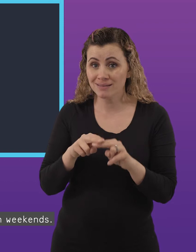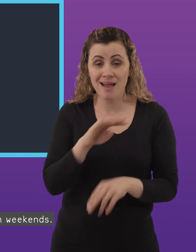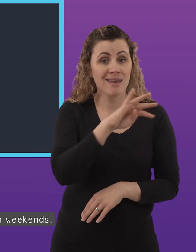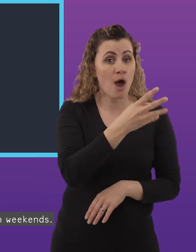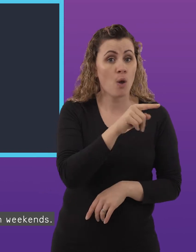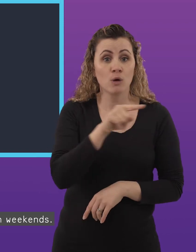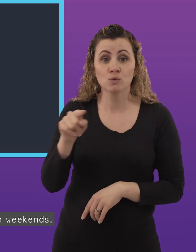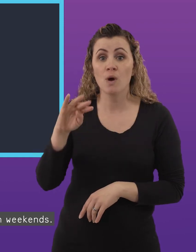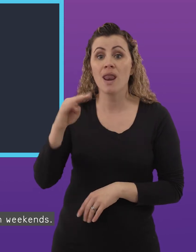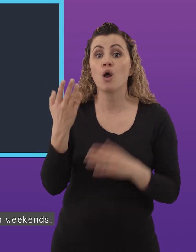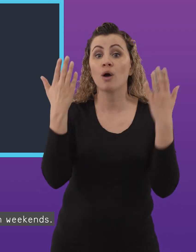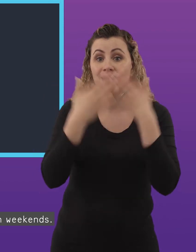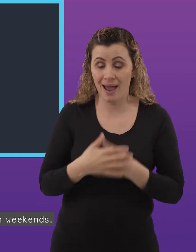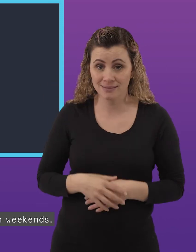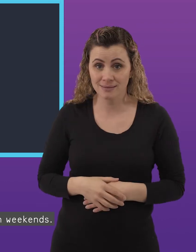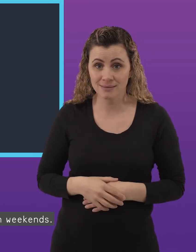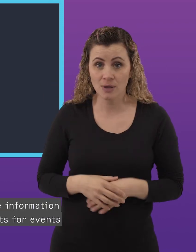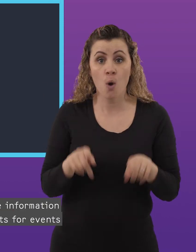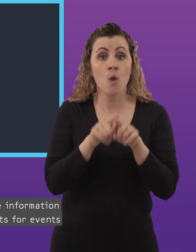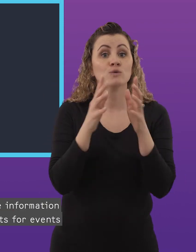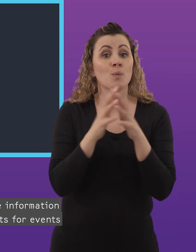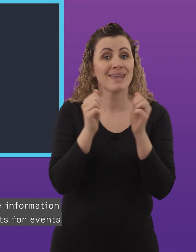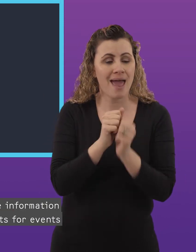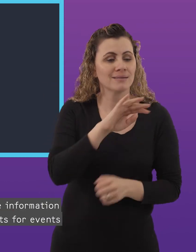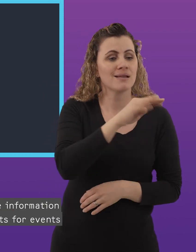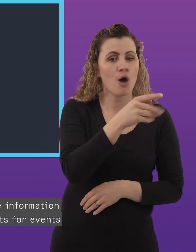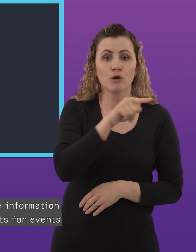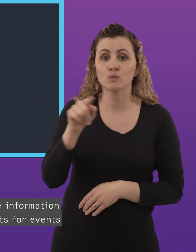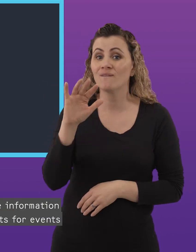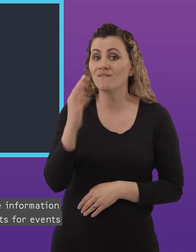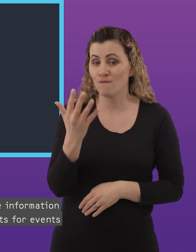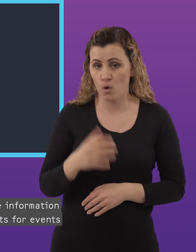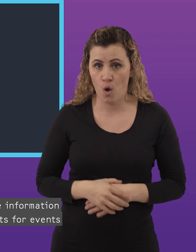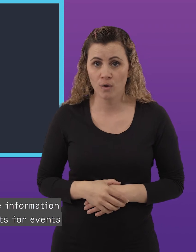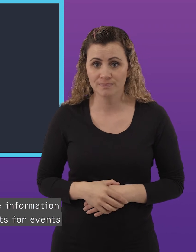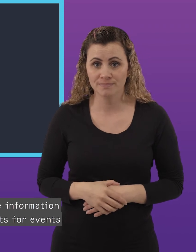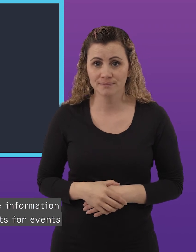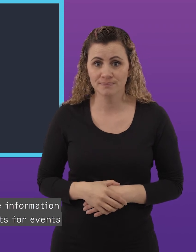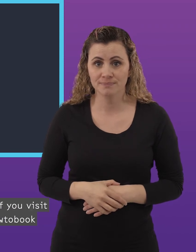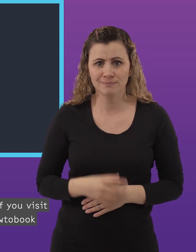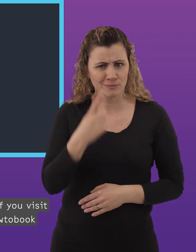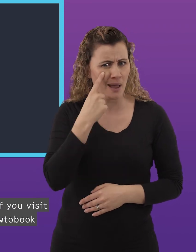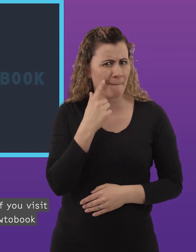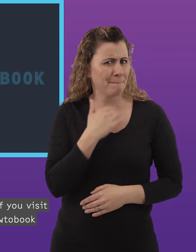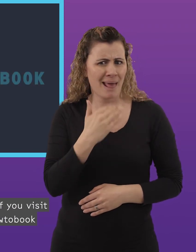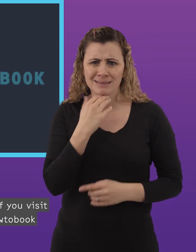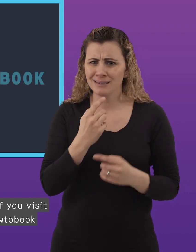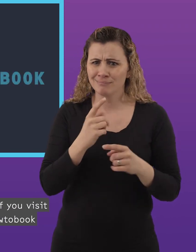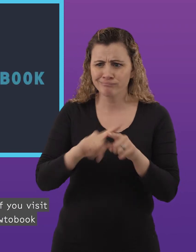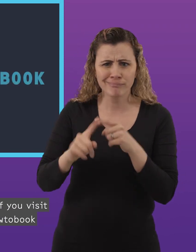on weekends you can find plenty more information about how to book tickets for events on our website too if you